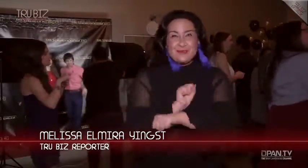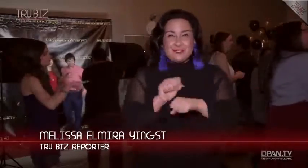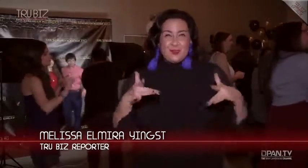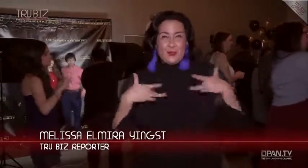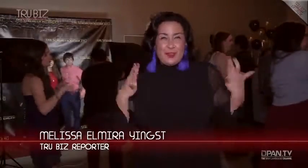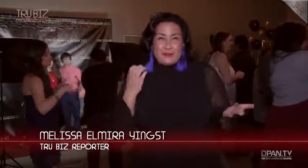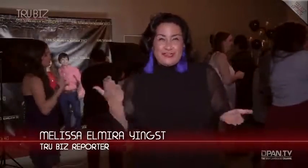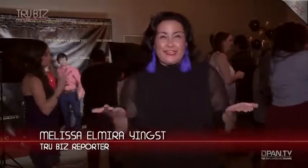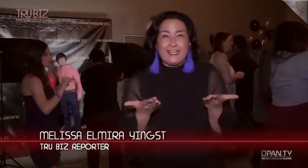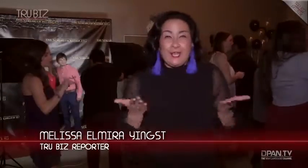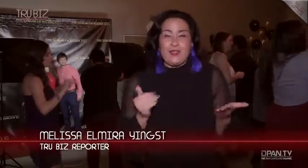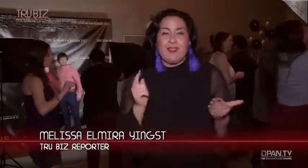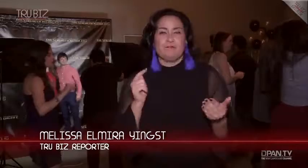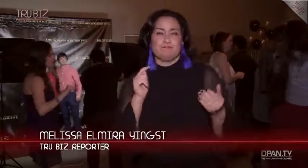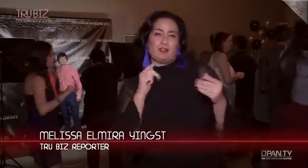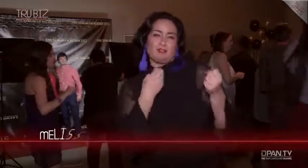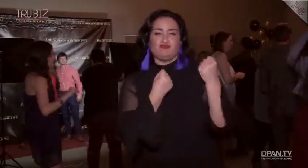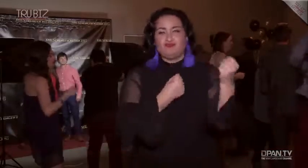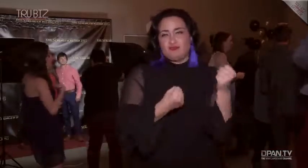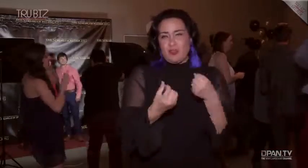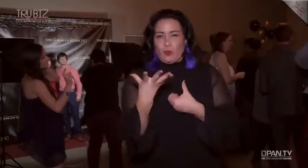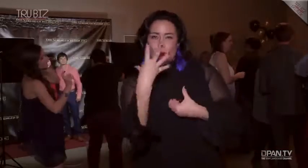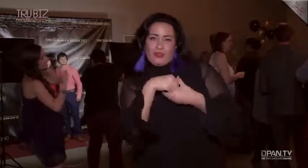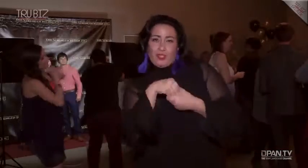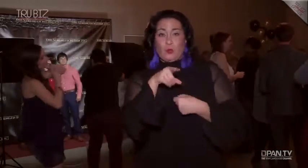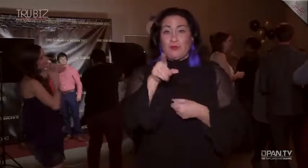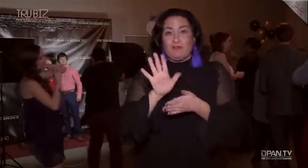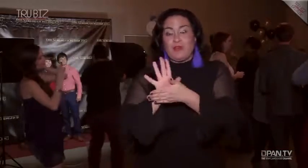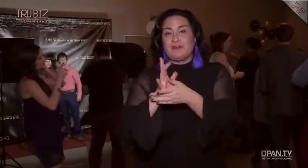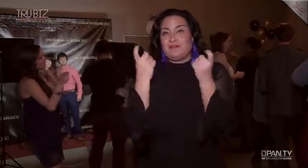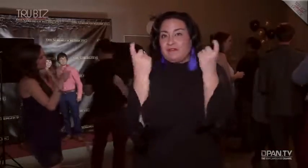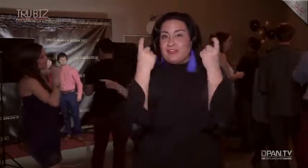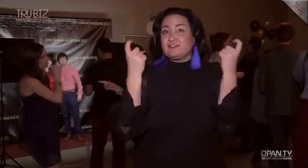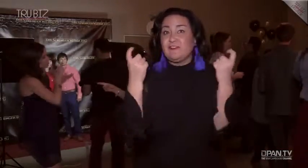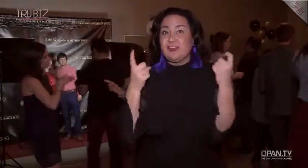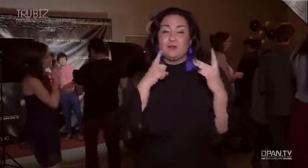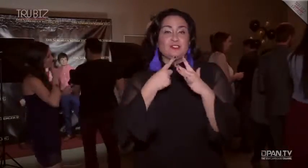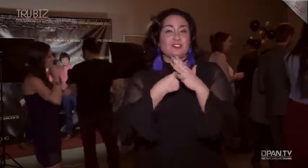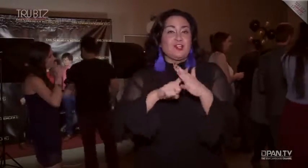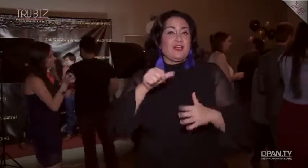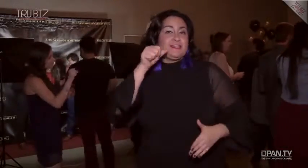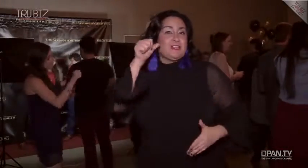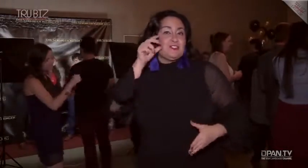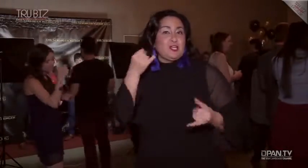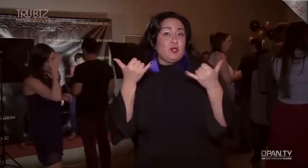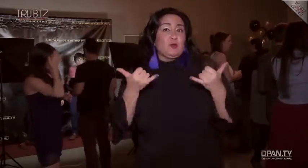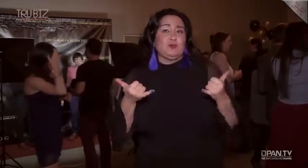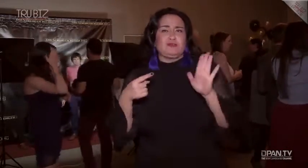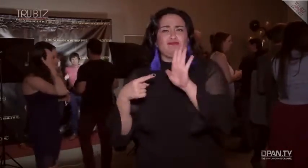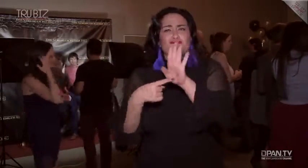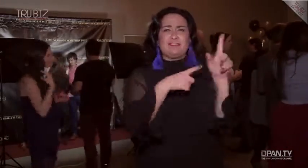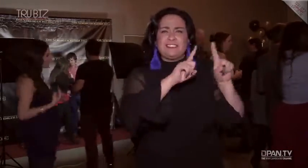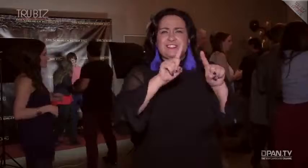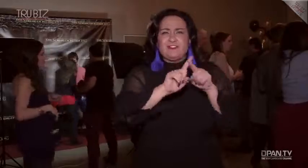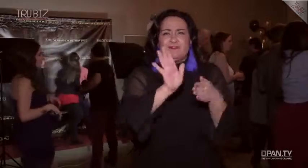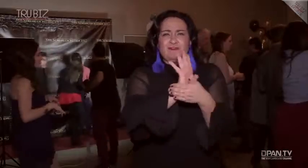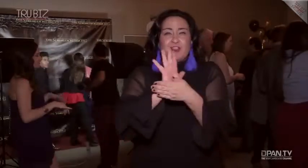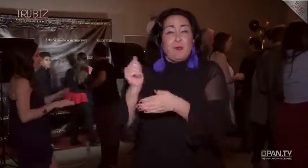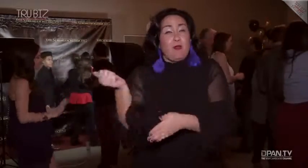We, True Biz, are thrilled to be here at the Strength Within You Film Festival. Yesterday and today, there have been multiple movie